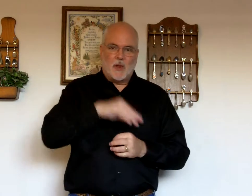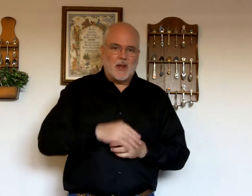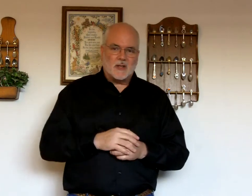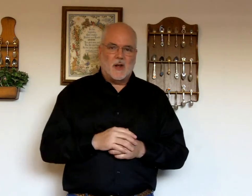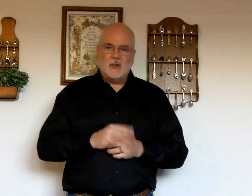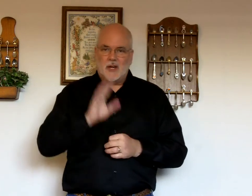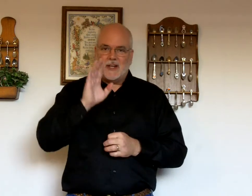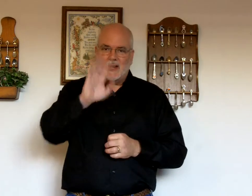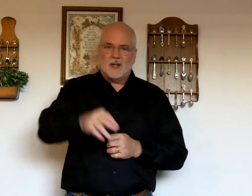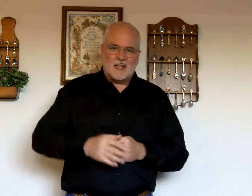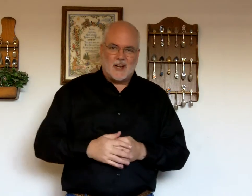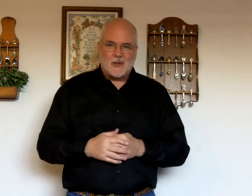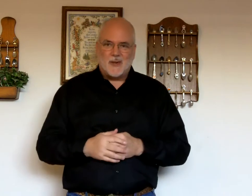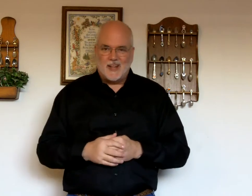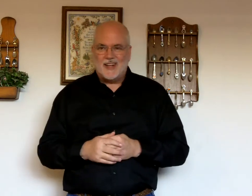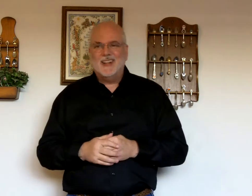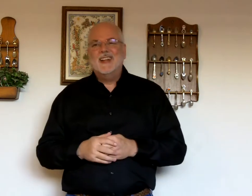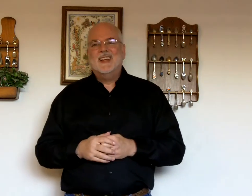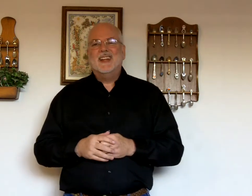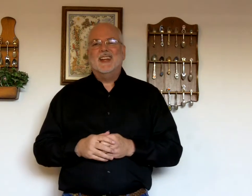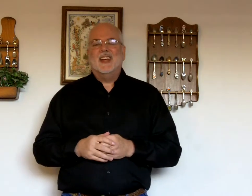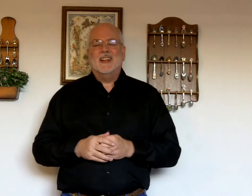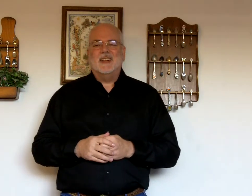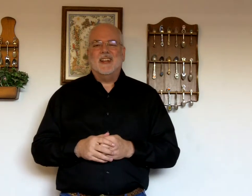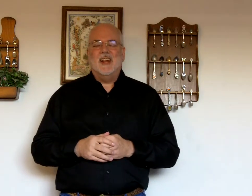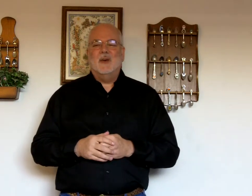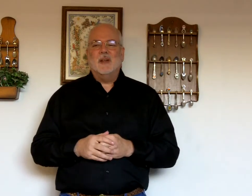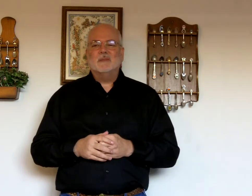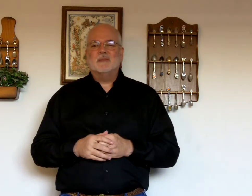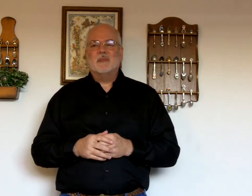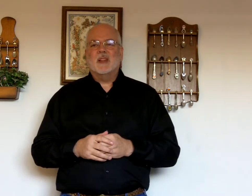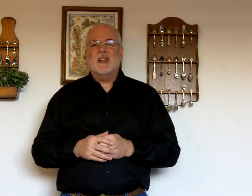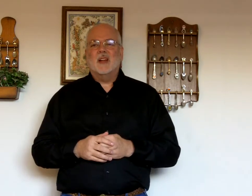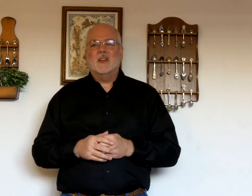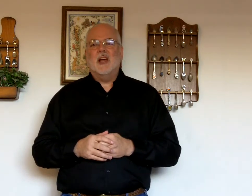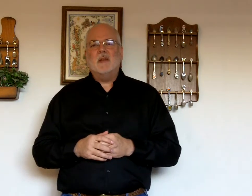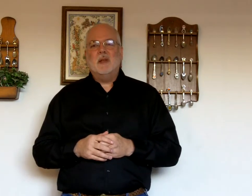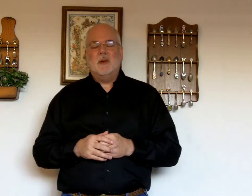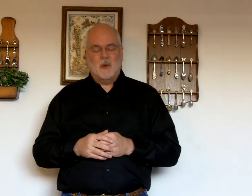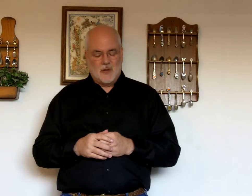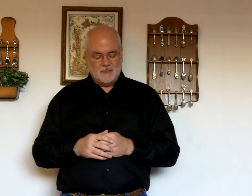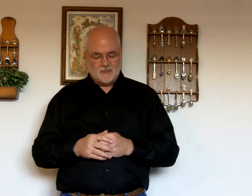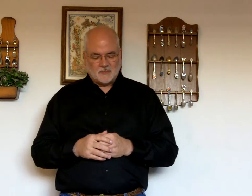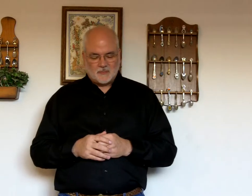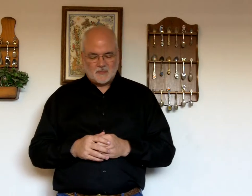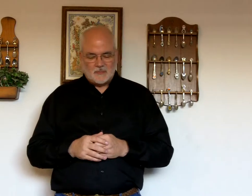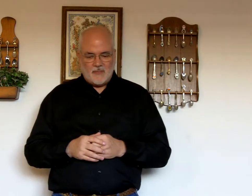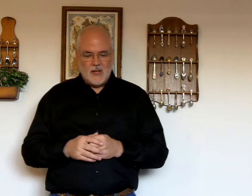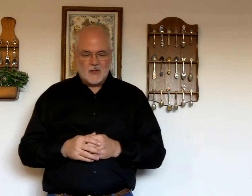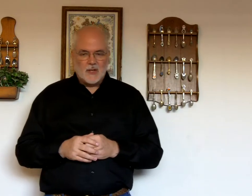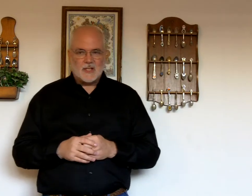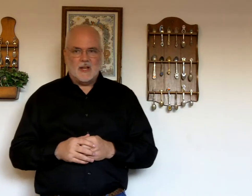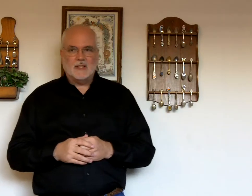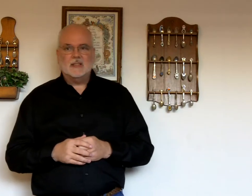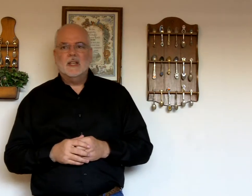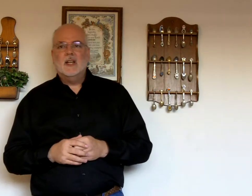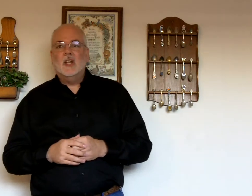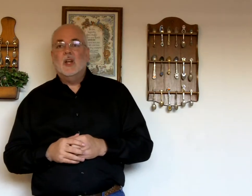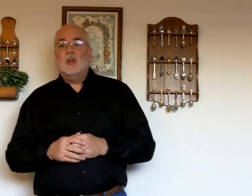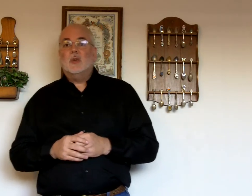other song you'll get to hear this lecture again and anyway to God be the glory here are the signs to